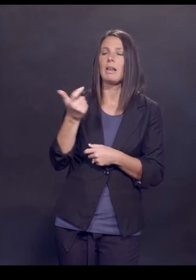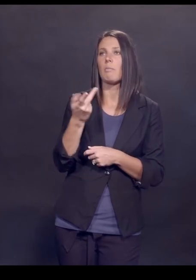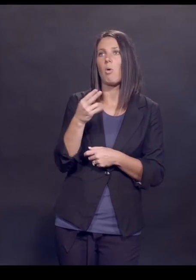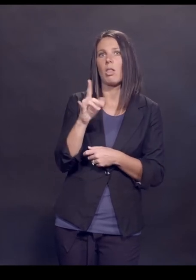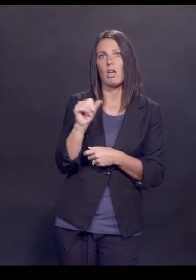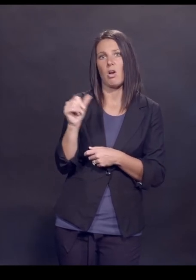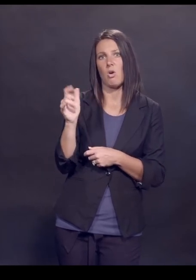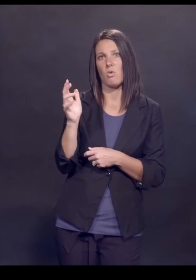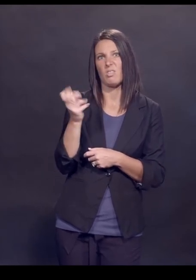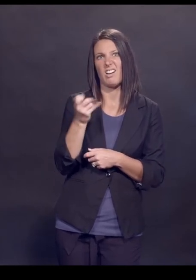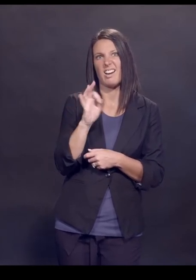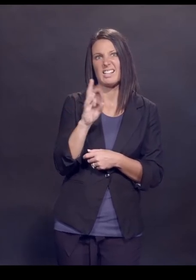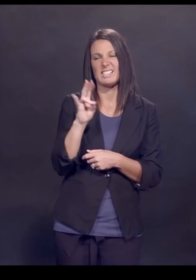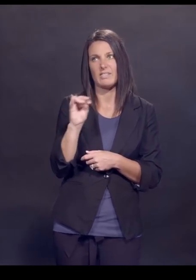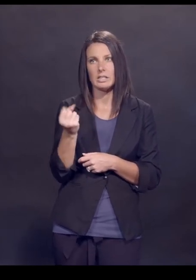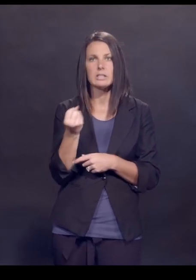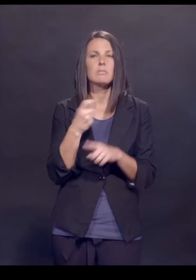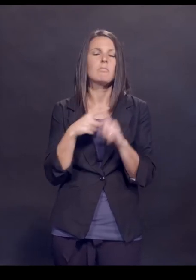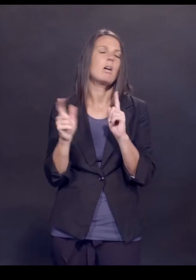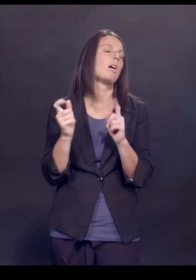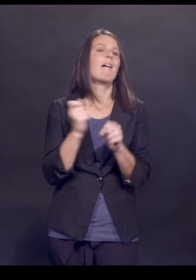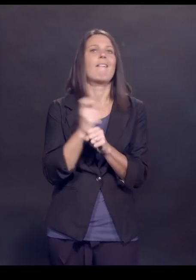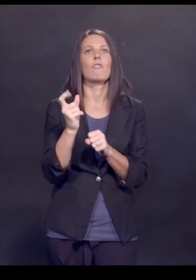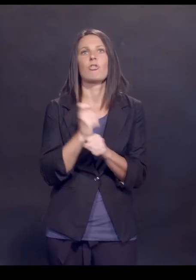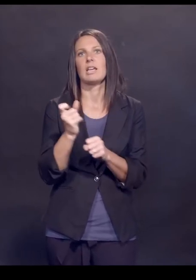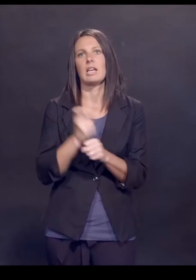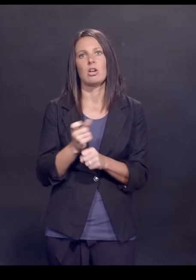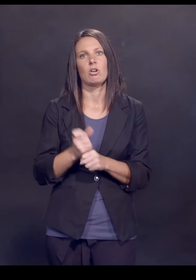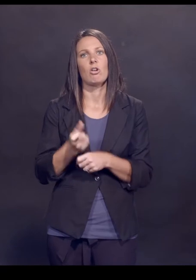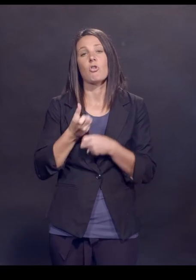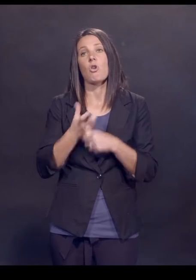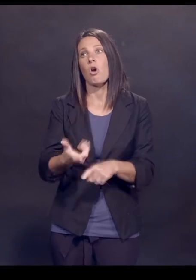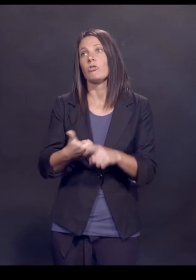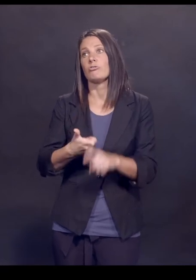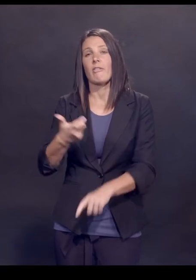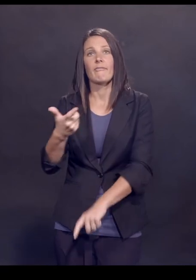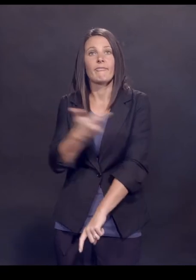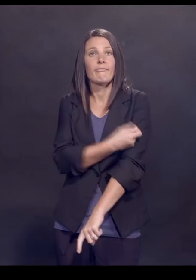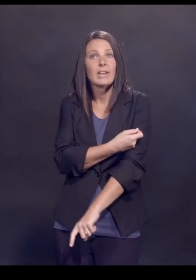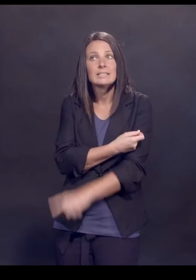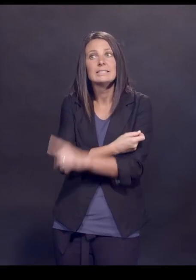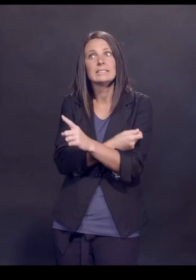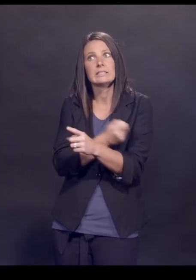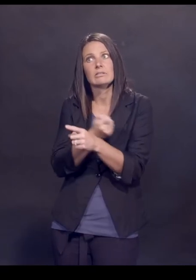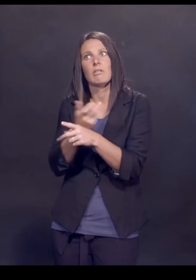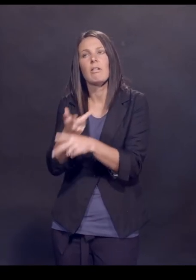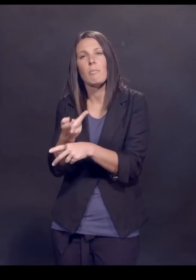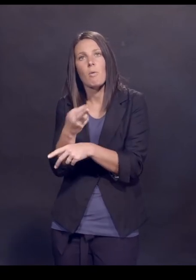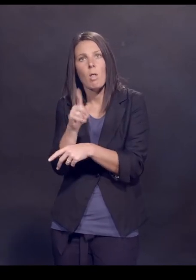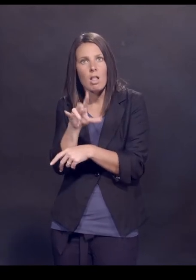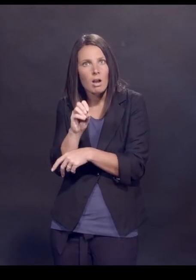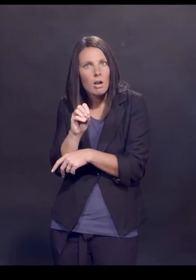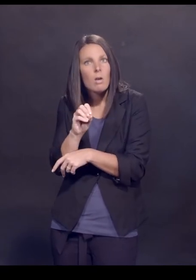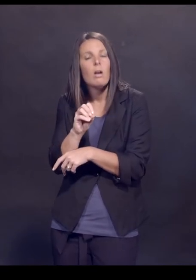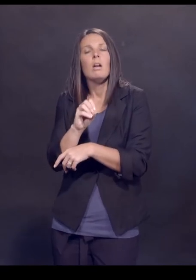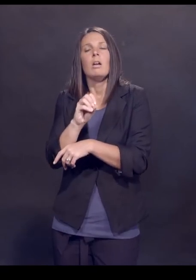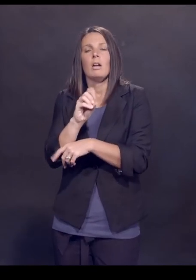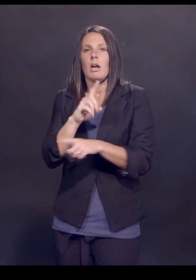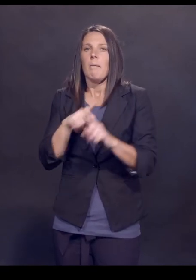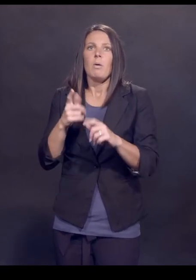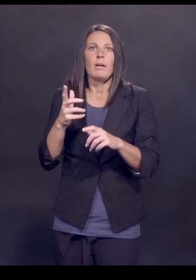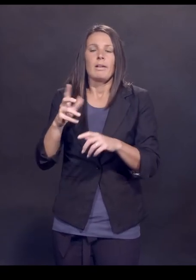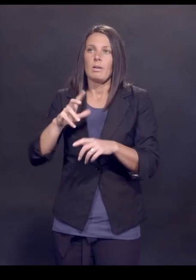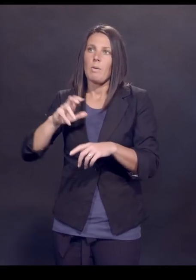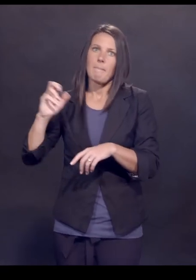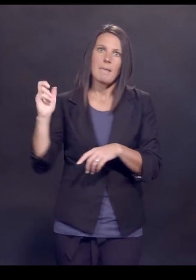1970s, every year, six to eight children would get polio from the polio vaccine, which is why we eventually abandoned that by the year 2000 and went